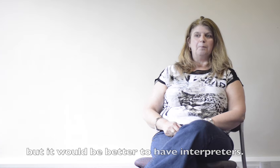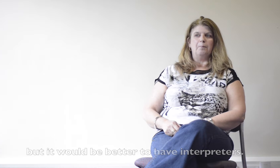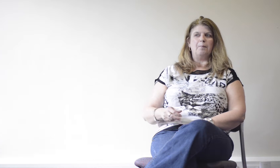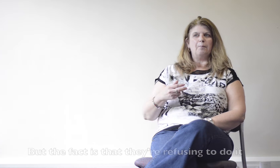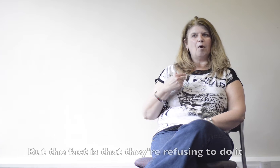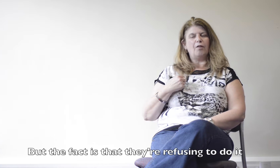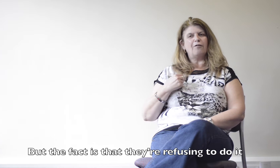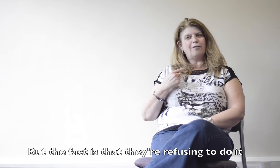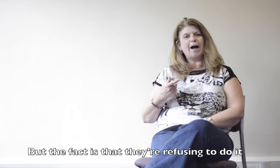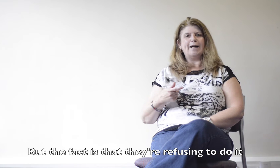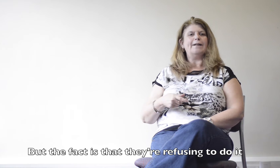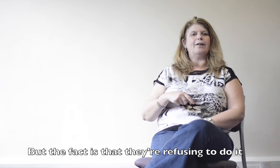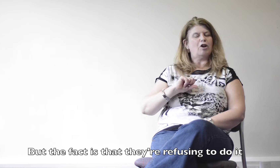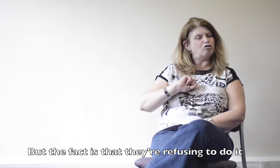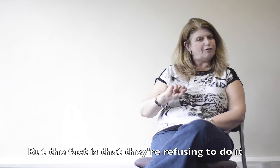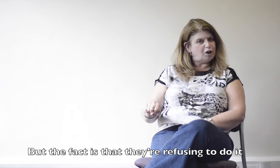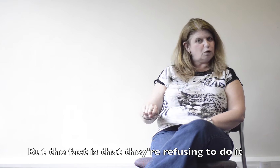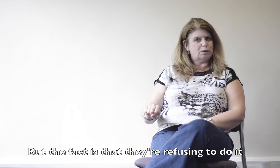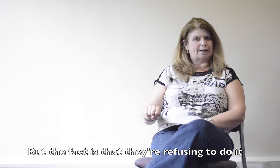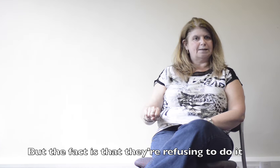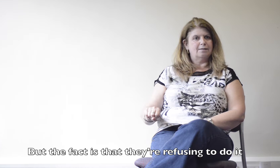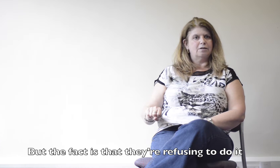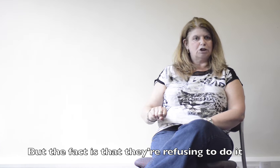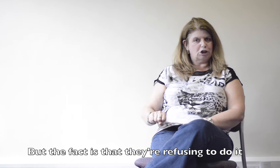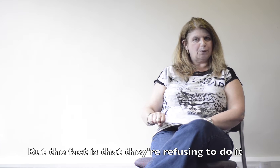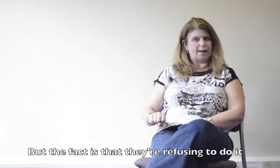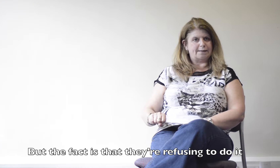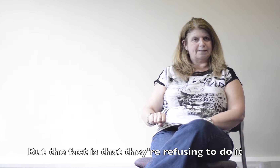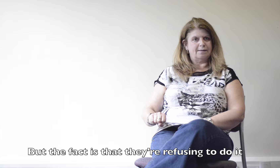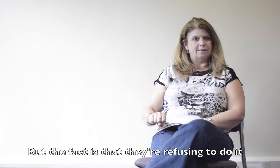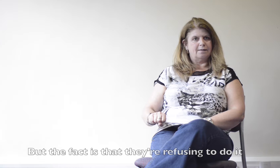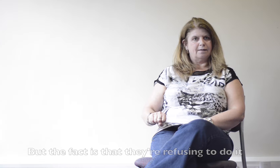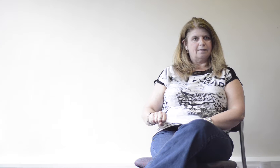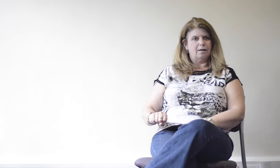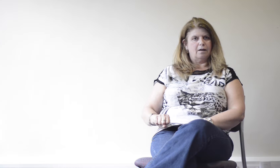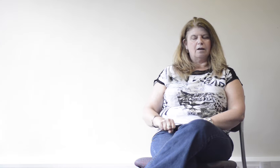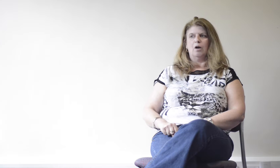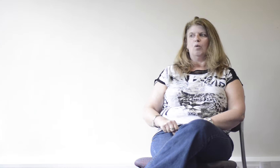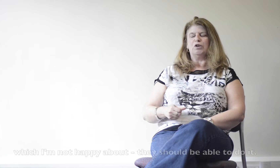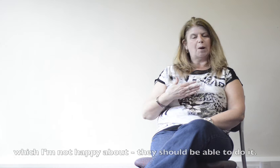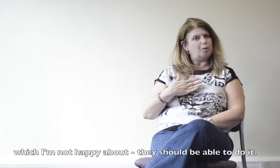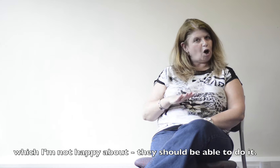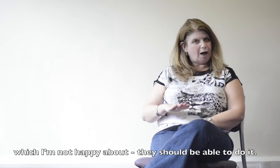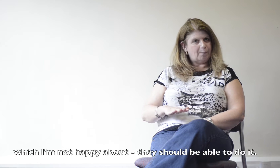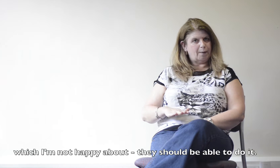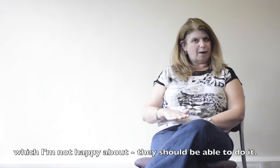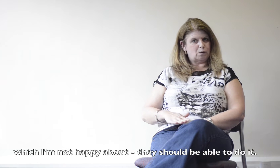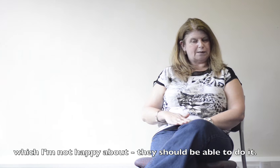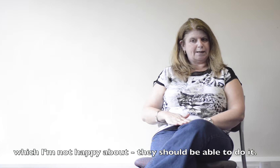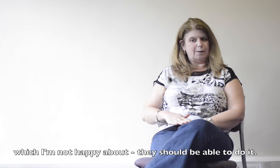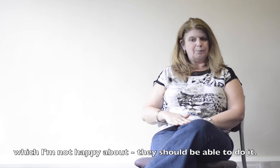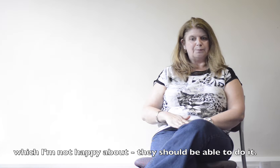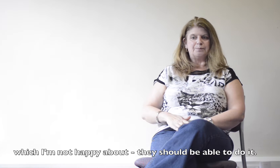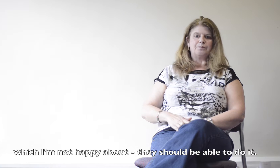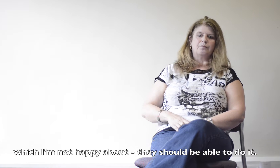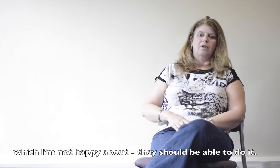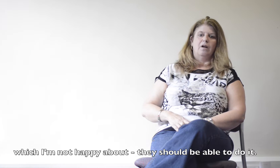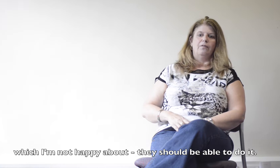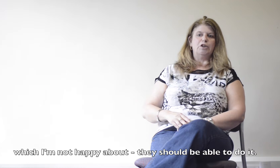But the fact is that they're refusing to do it, which I'm not happy about it. They